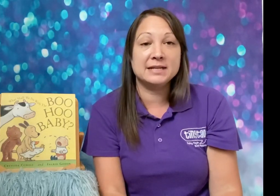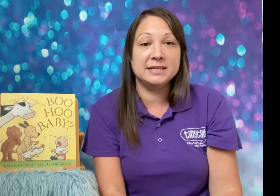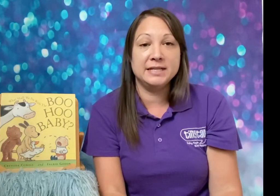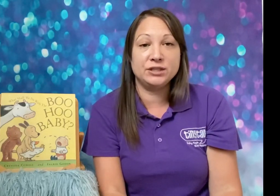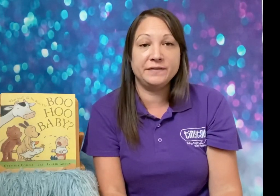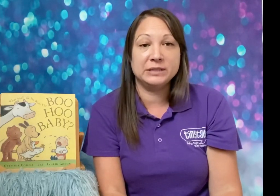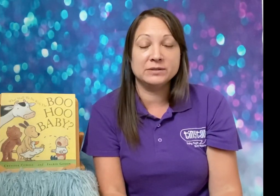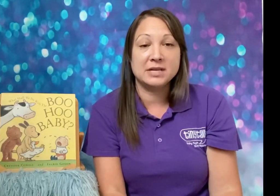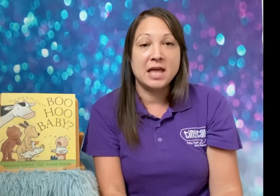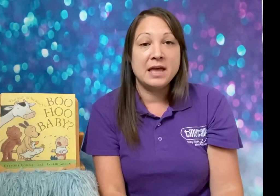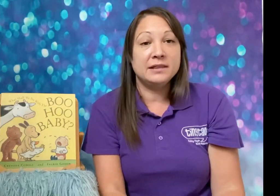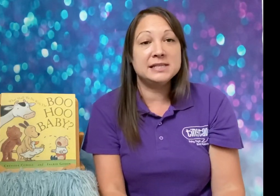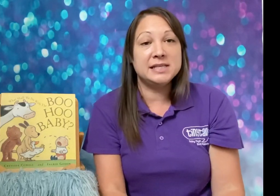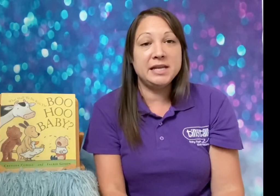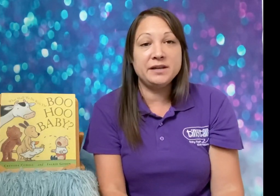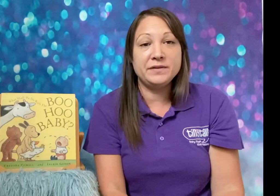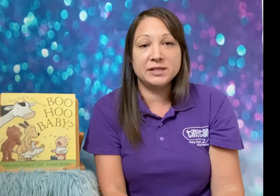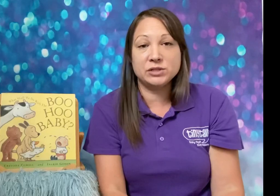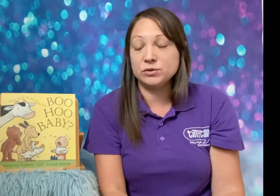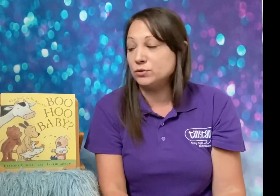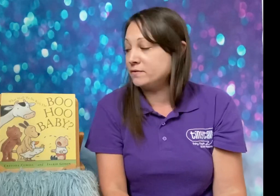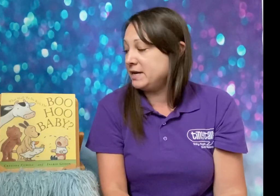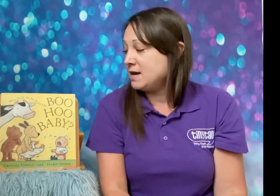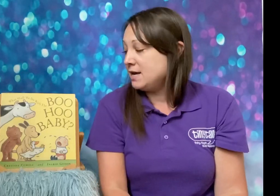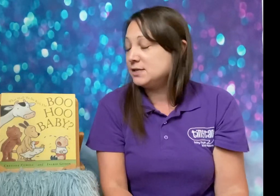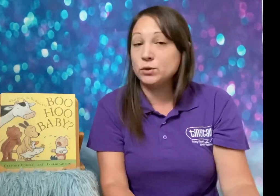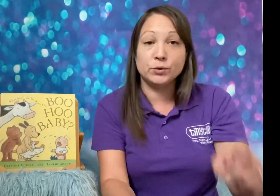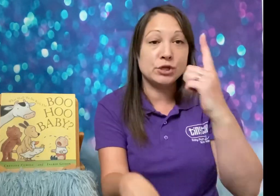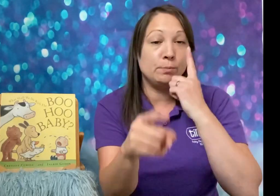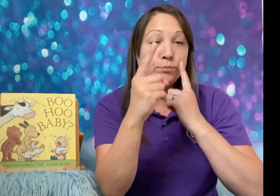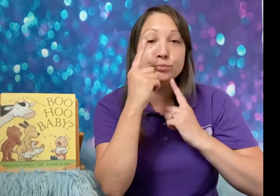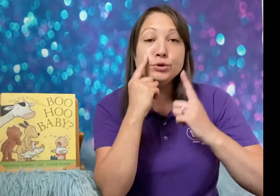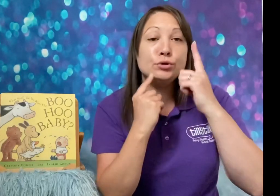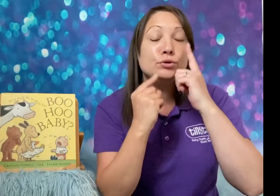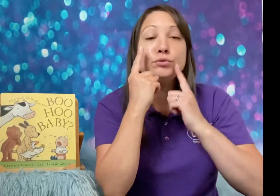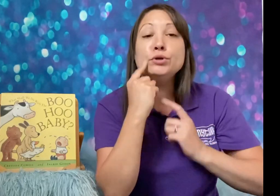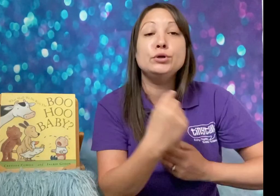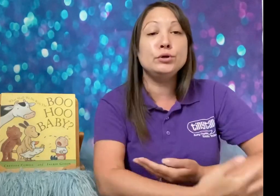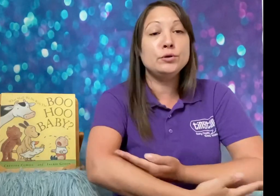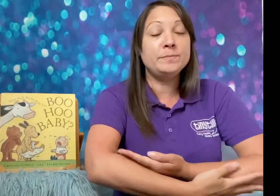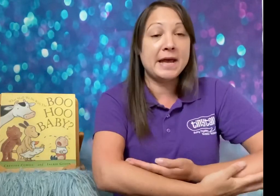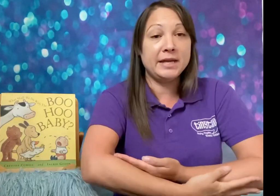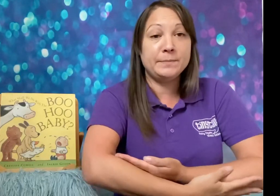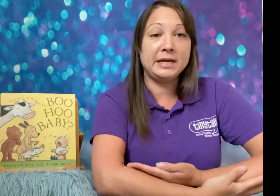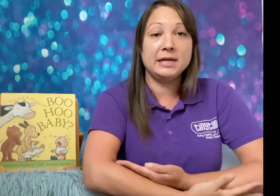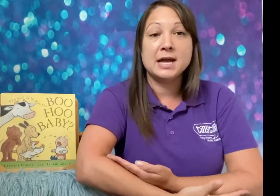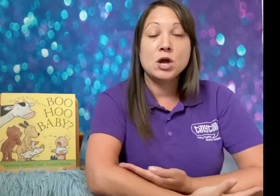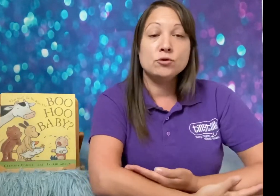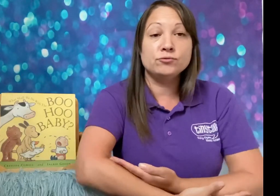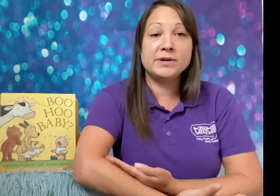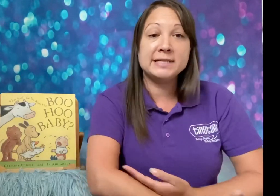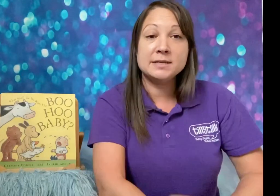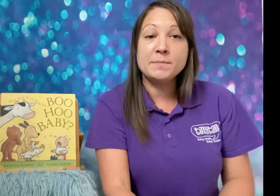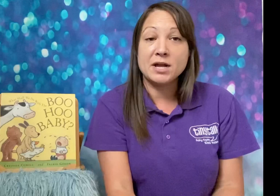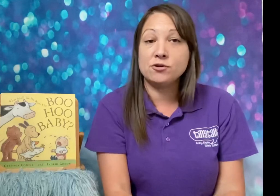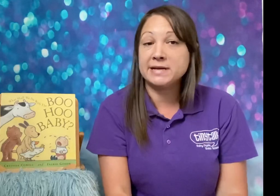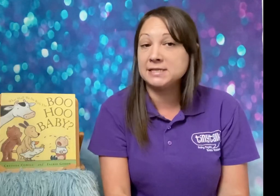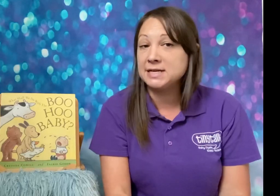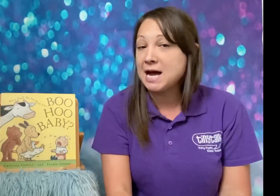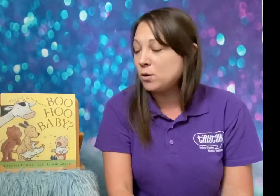Litchfield. This evening's story is called The Boo Hoo Baby, written by Cresta Cowell